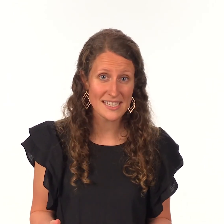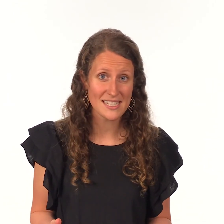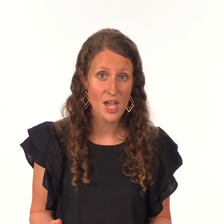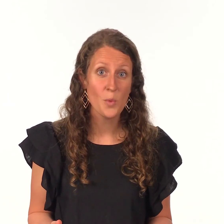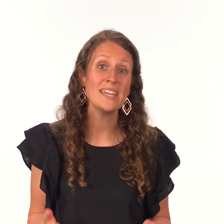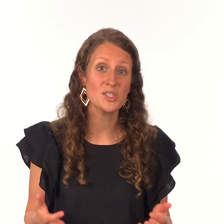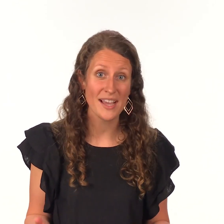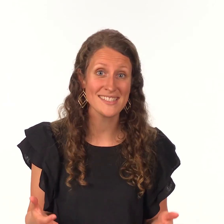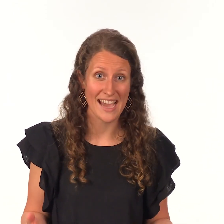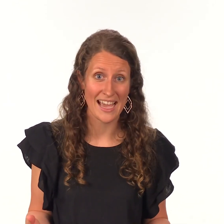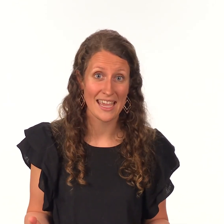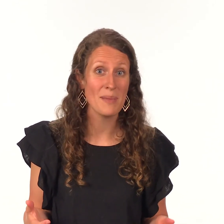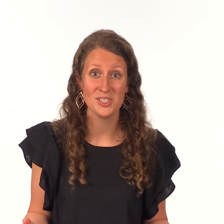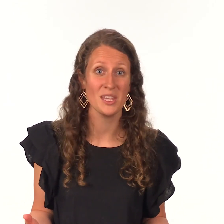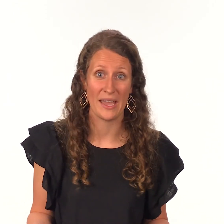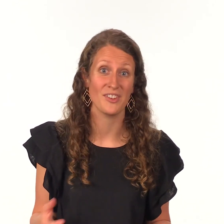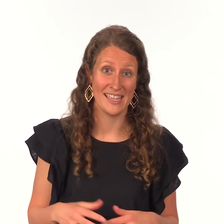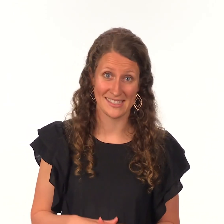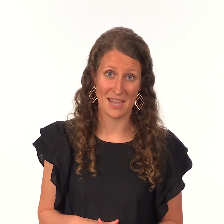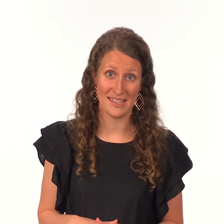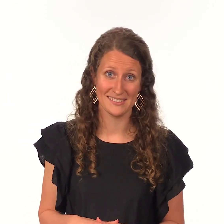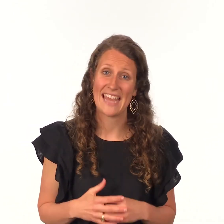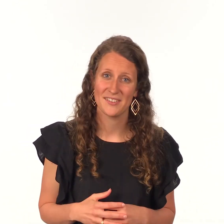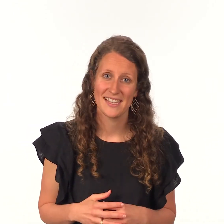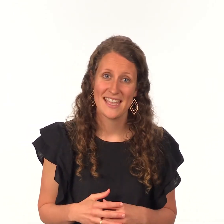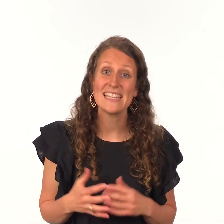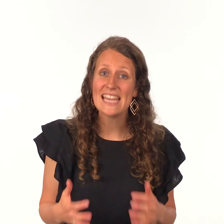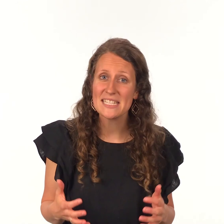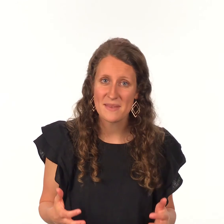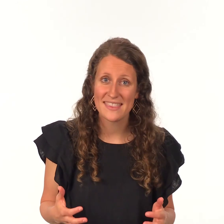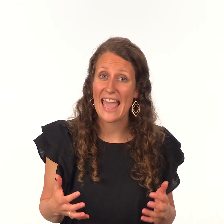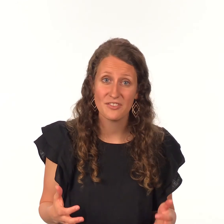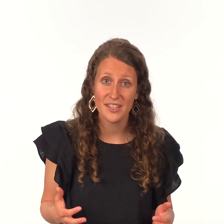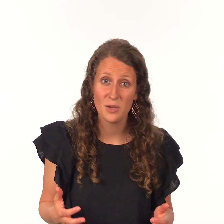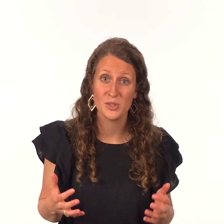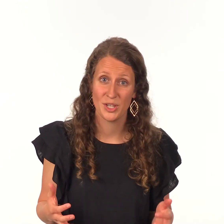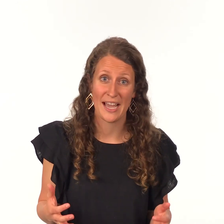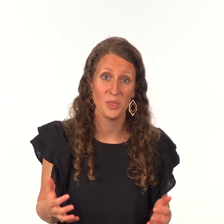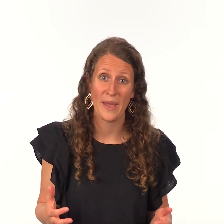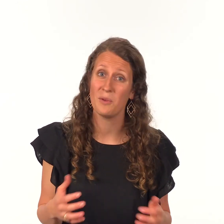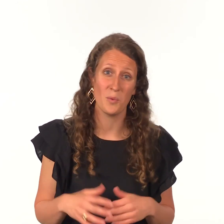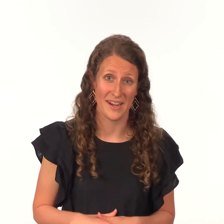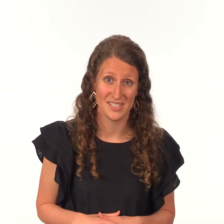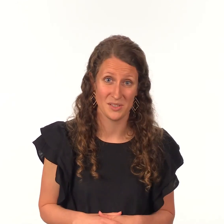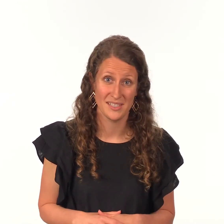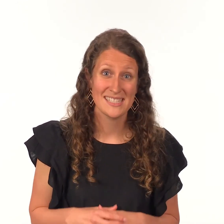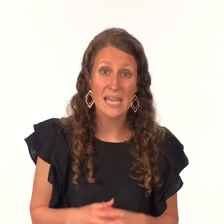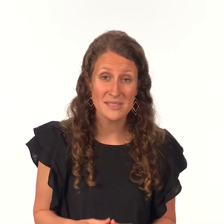we can trust god and patiently wait for his timing now that doesn't mean that everything will turn out the way we want it to sometimes